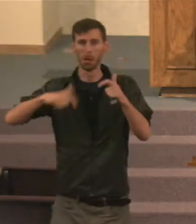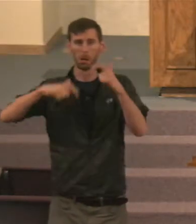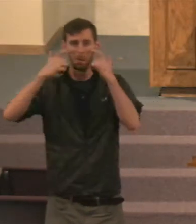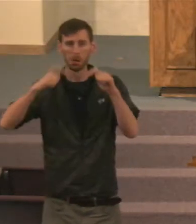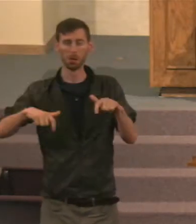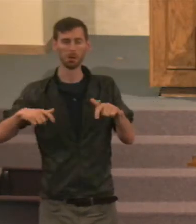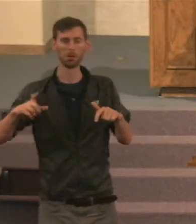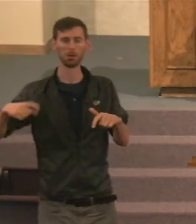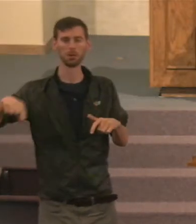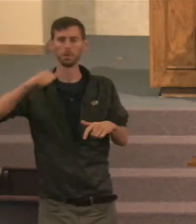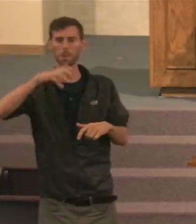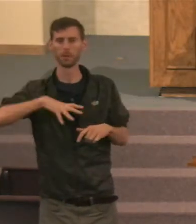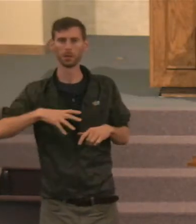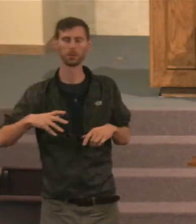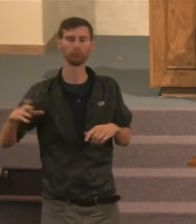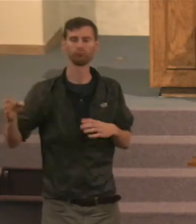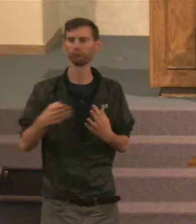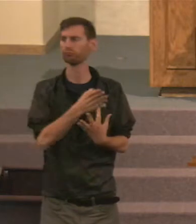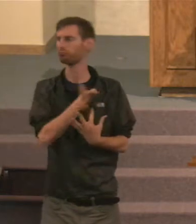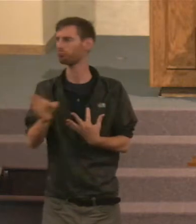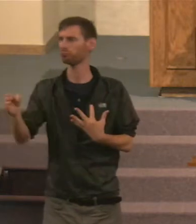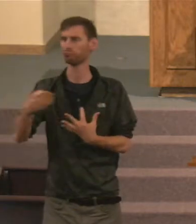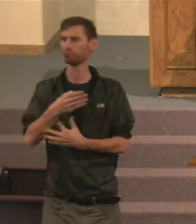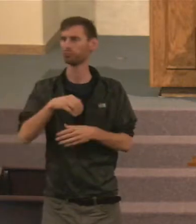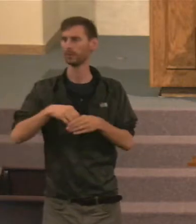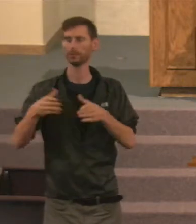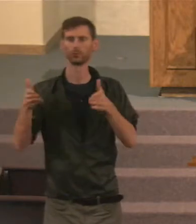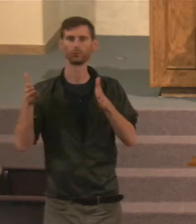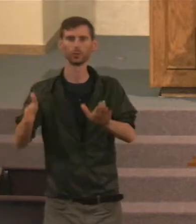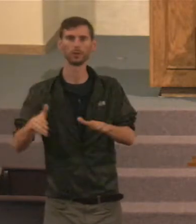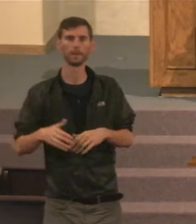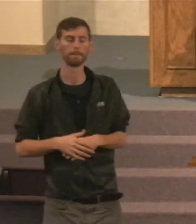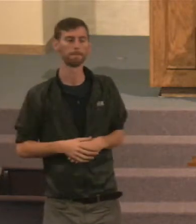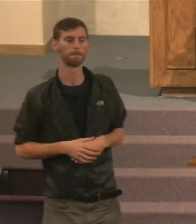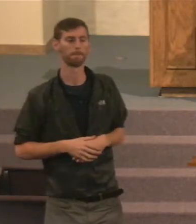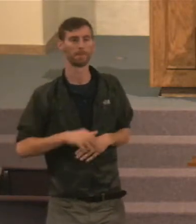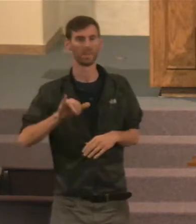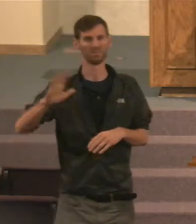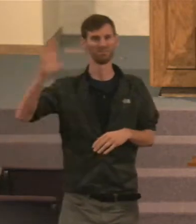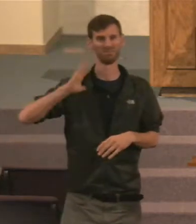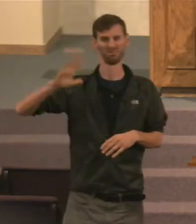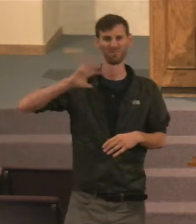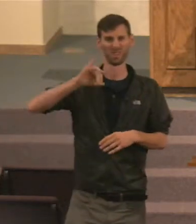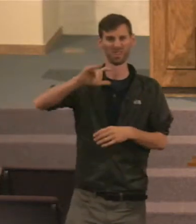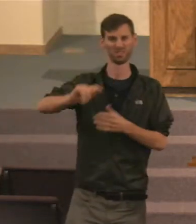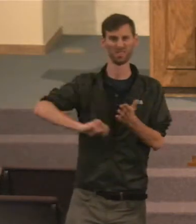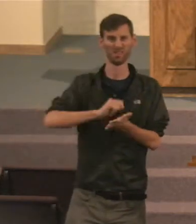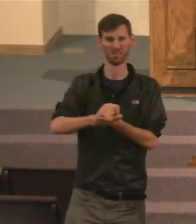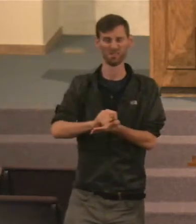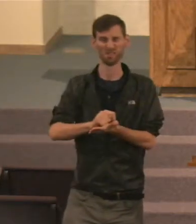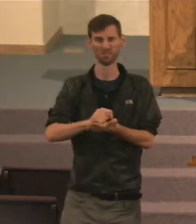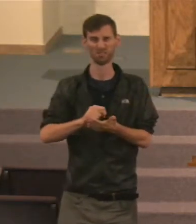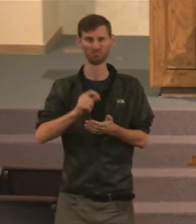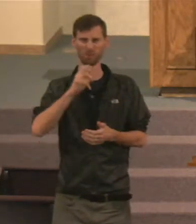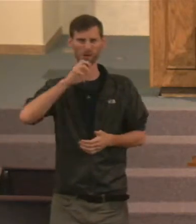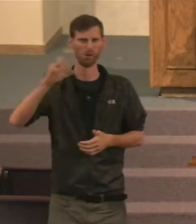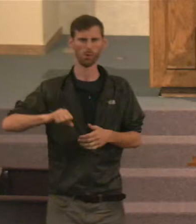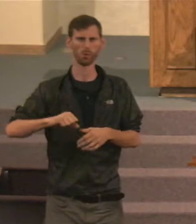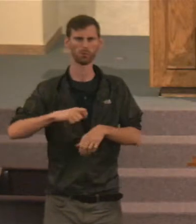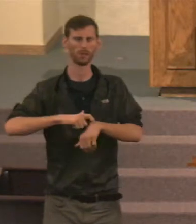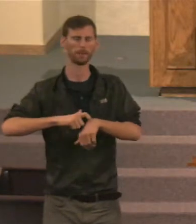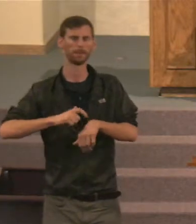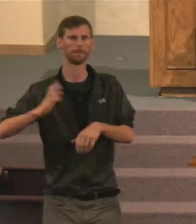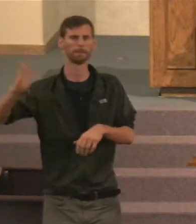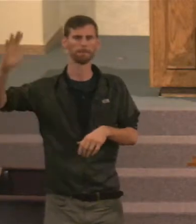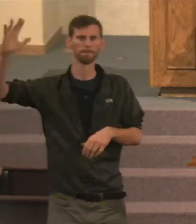Now, when you talk about mourners, in those ancient days, and especially, I know, among the Jews,